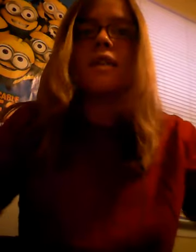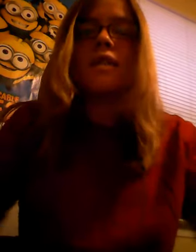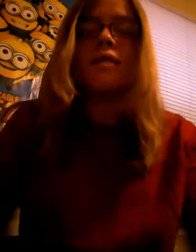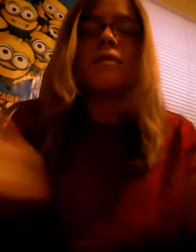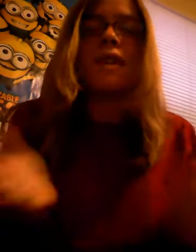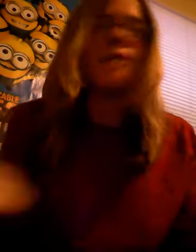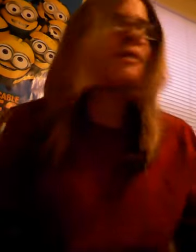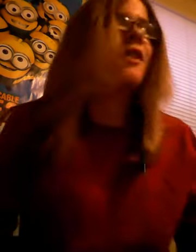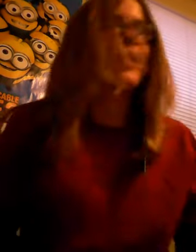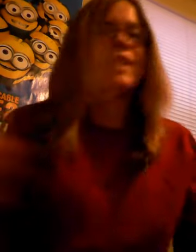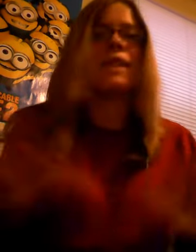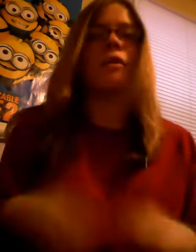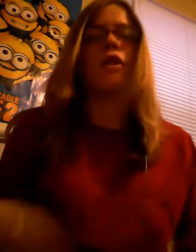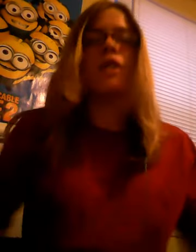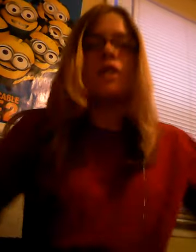Wait, hold on. did that wrong.